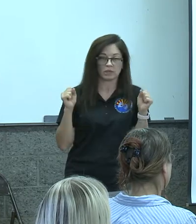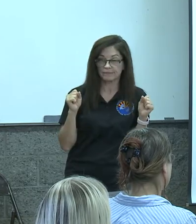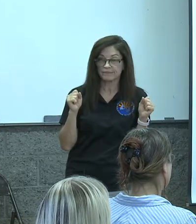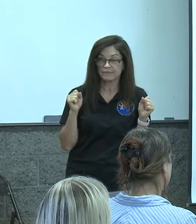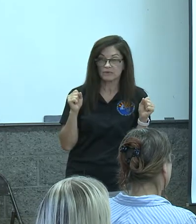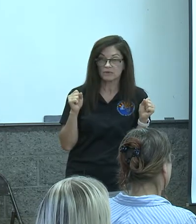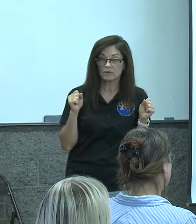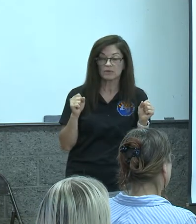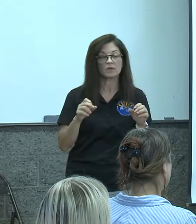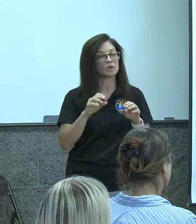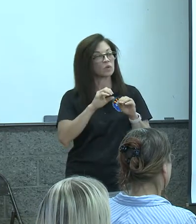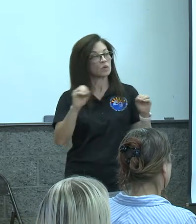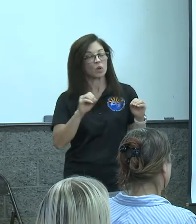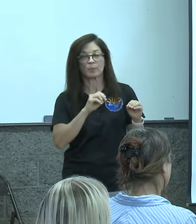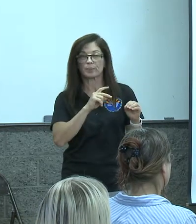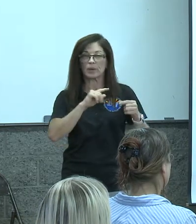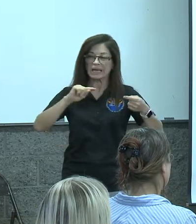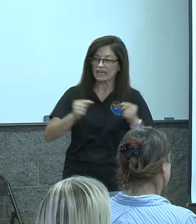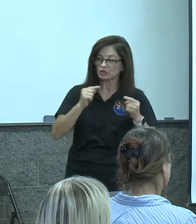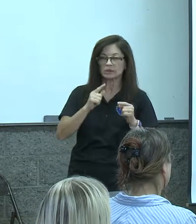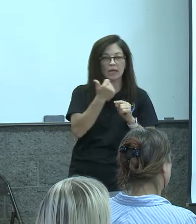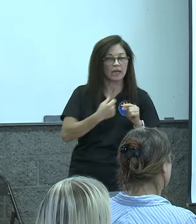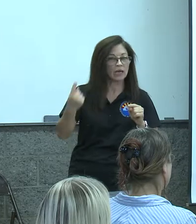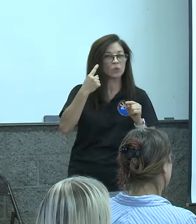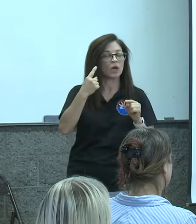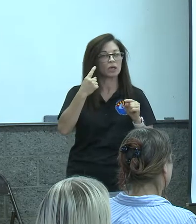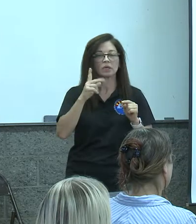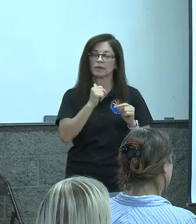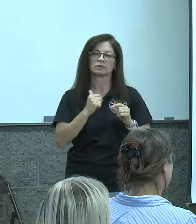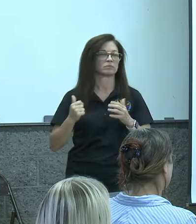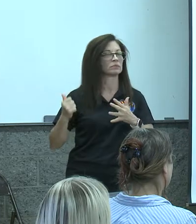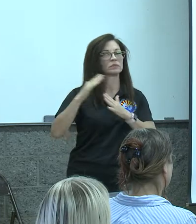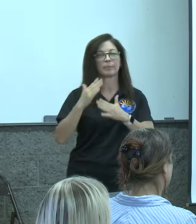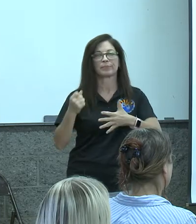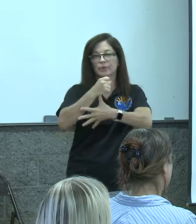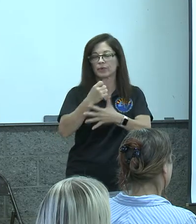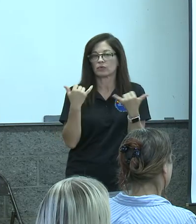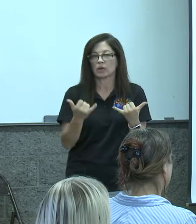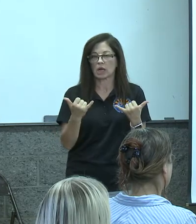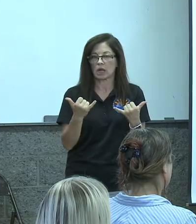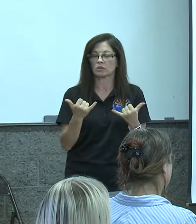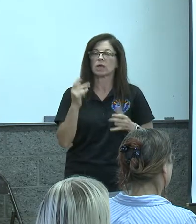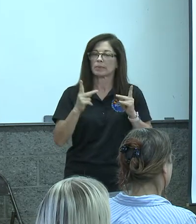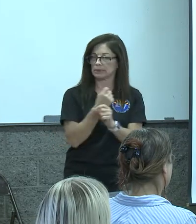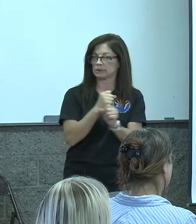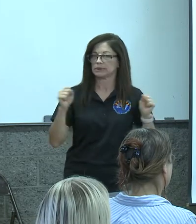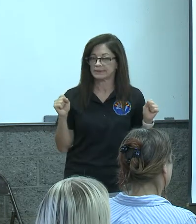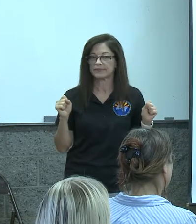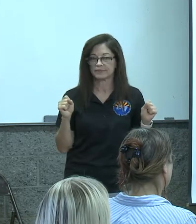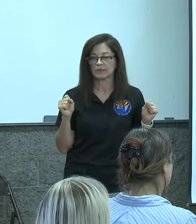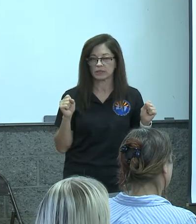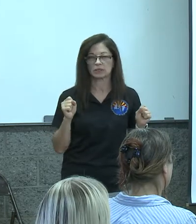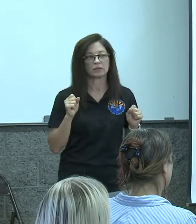um personal injuries um that's first and foremost what we're concerned about is the safety of